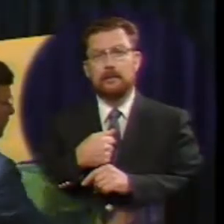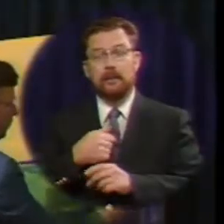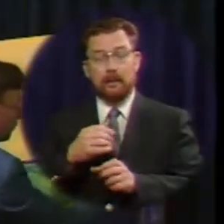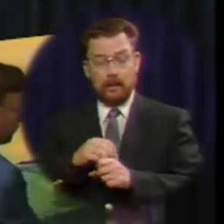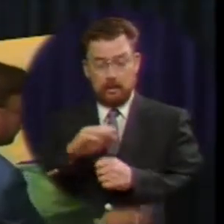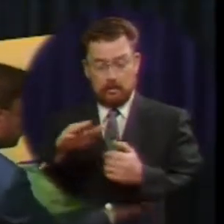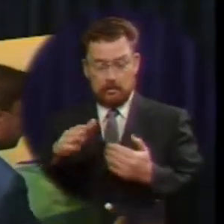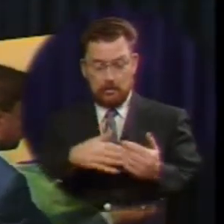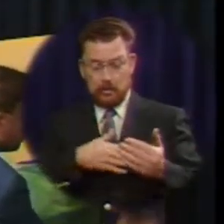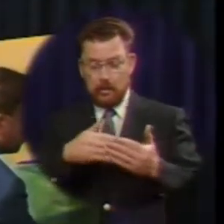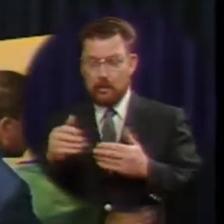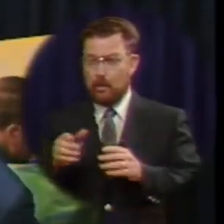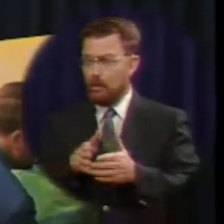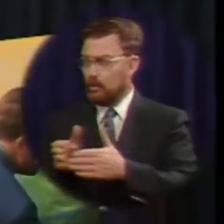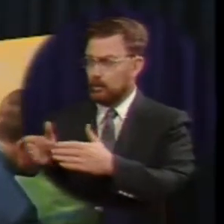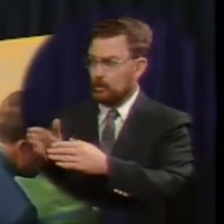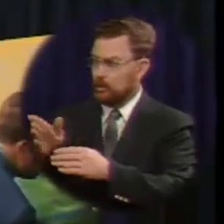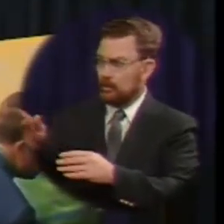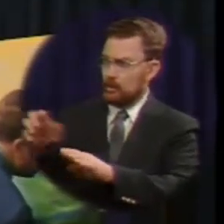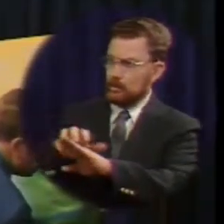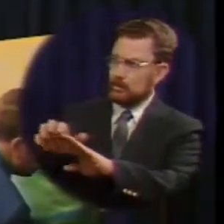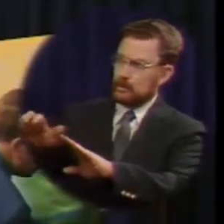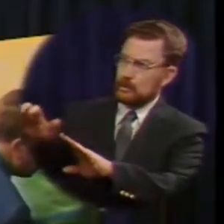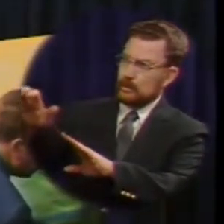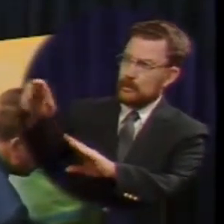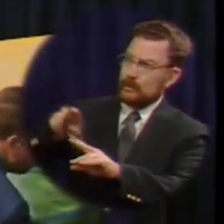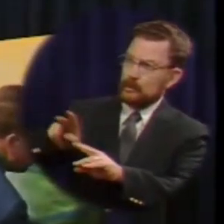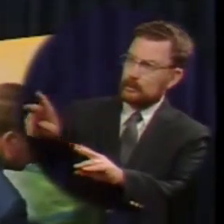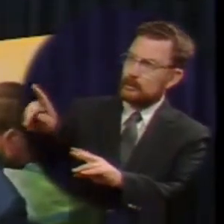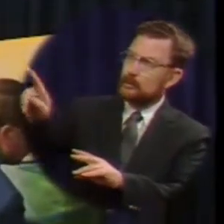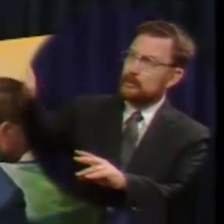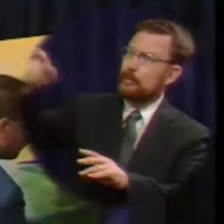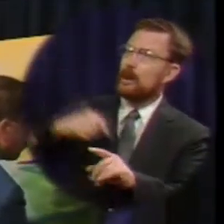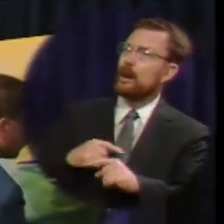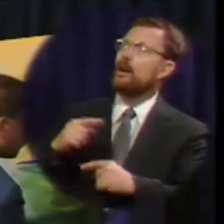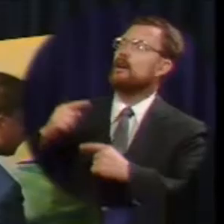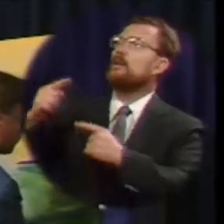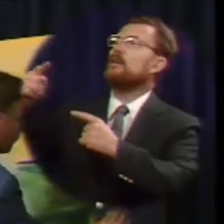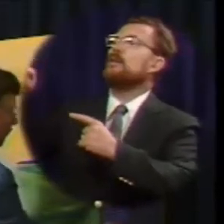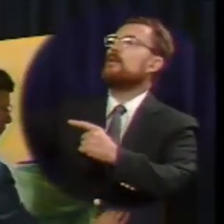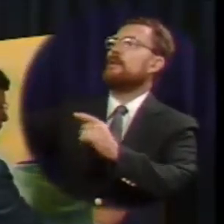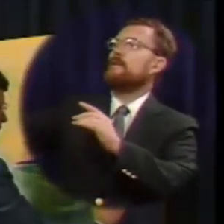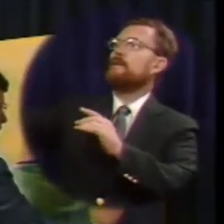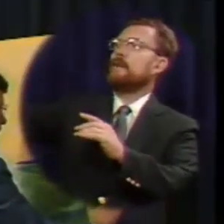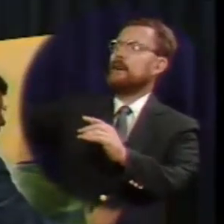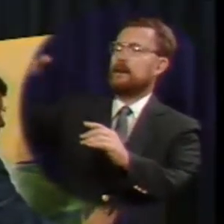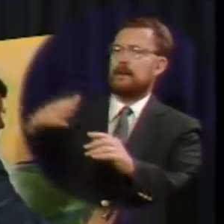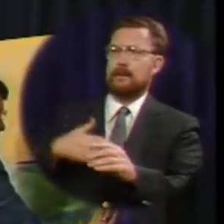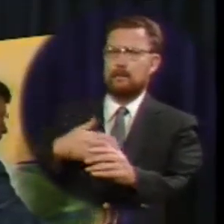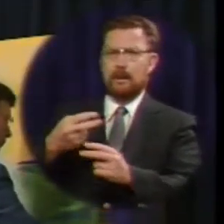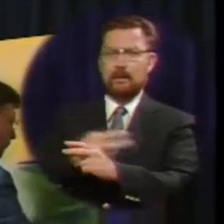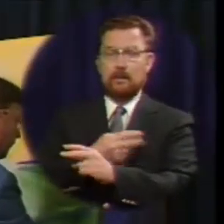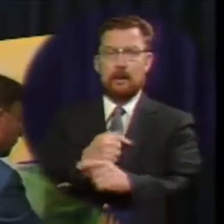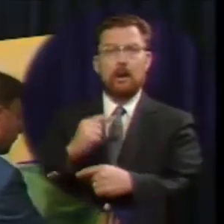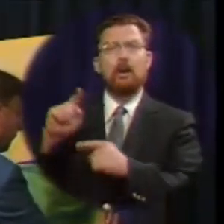the road be rough and steep I go to the desert to find my sheep I go to the desert